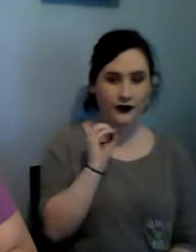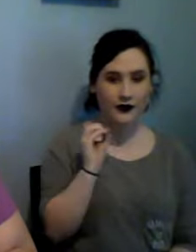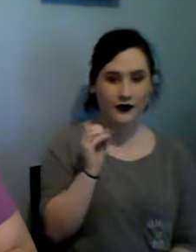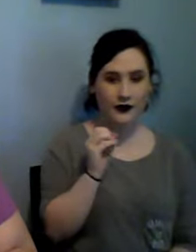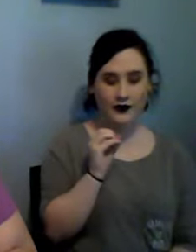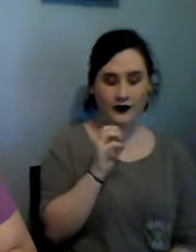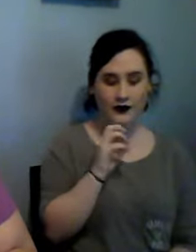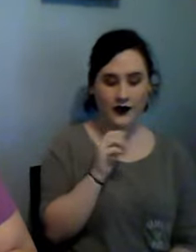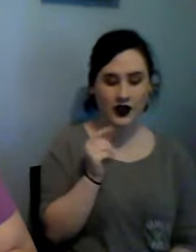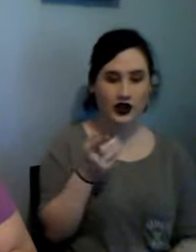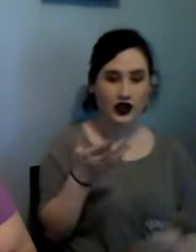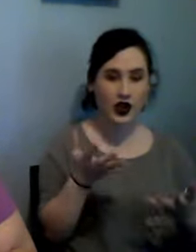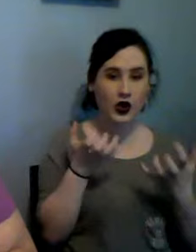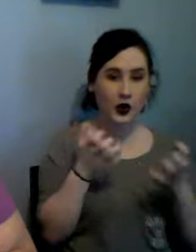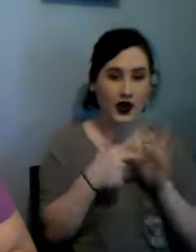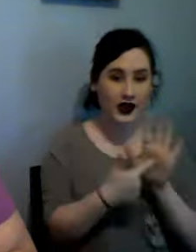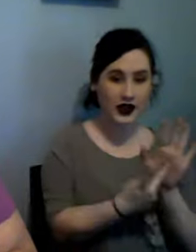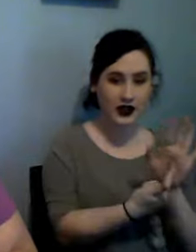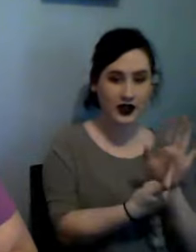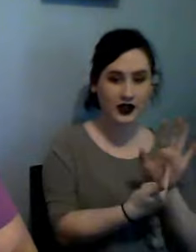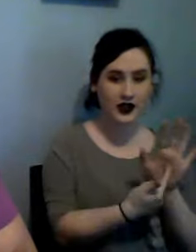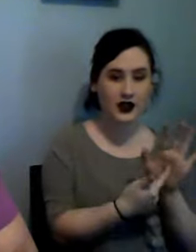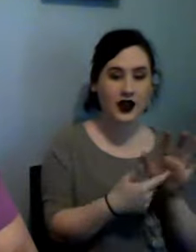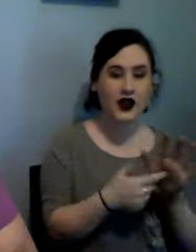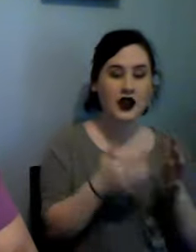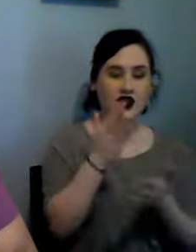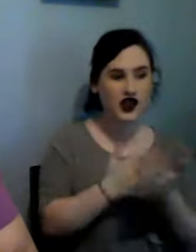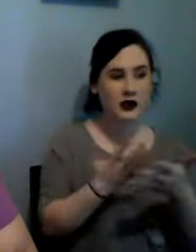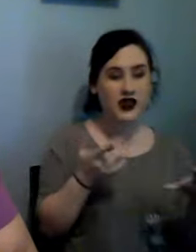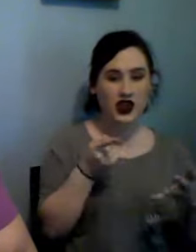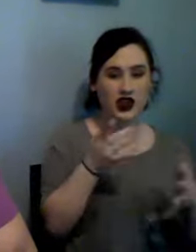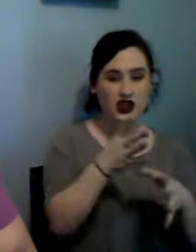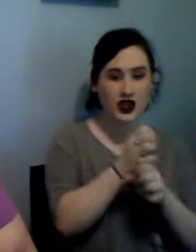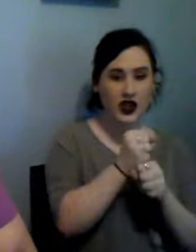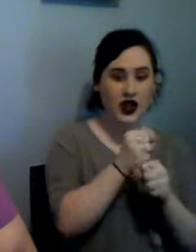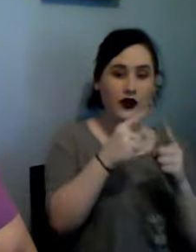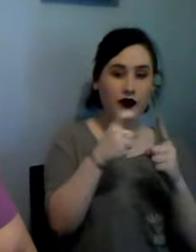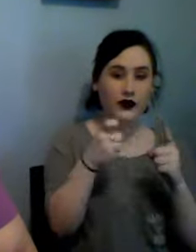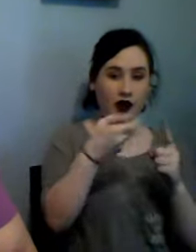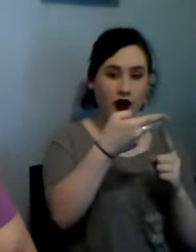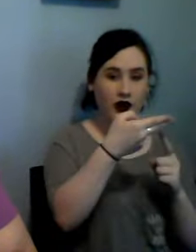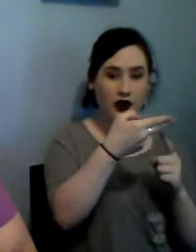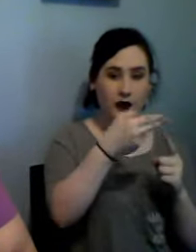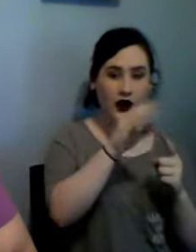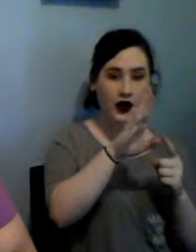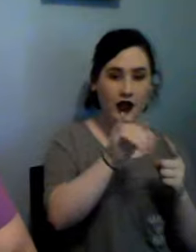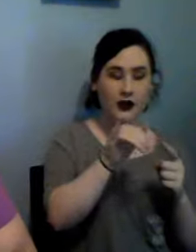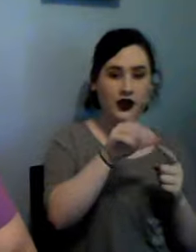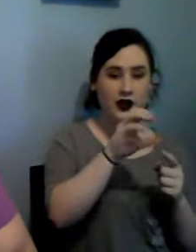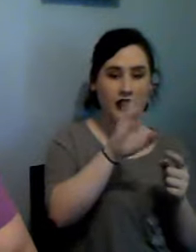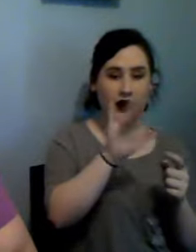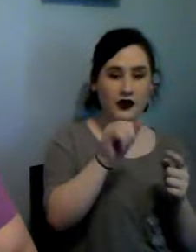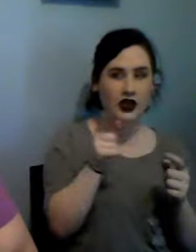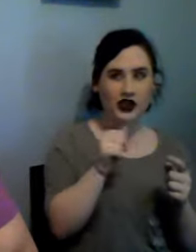so I want to show some of the things that I've got I got from Hobby Lobby I'm not going to show all of them